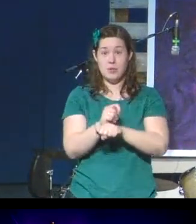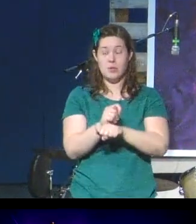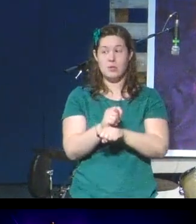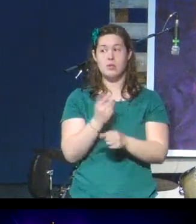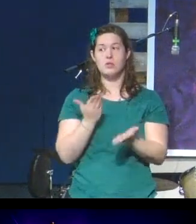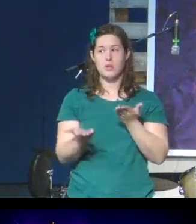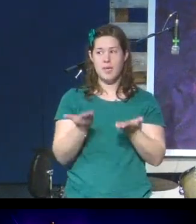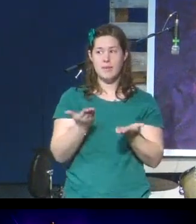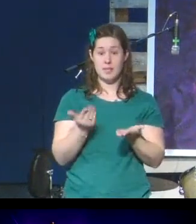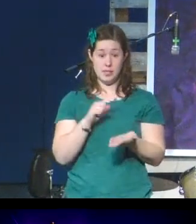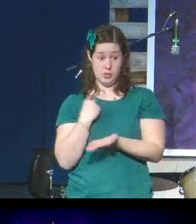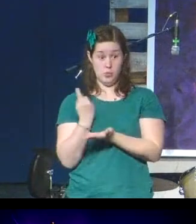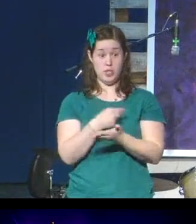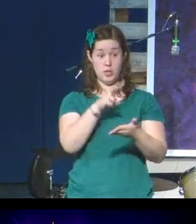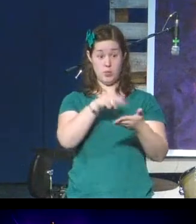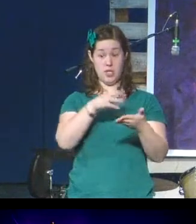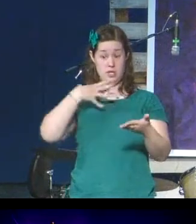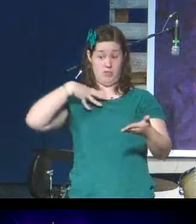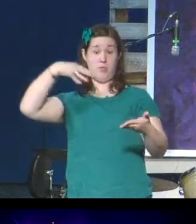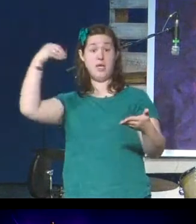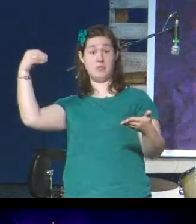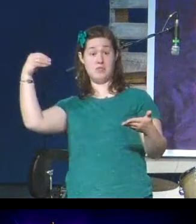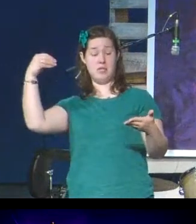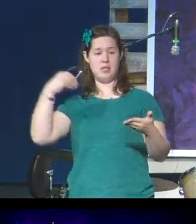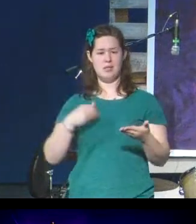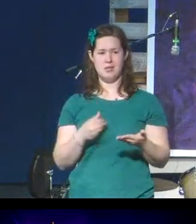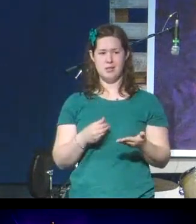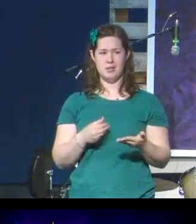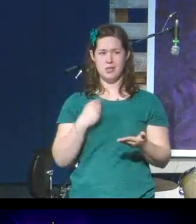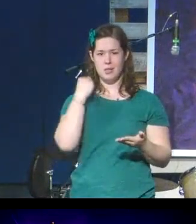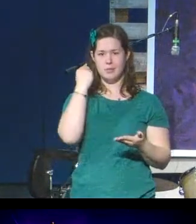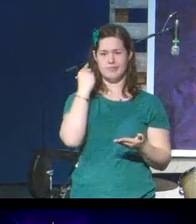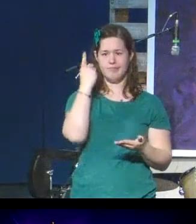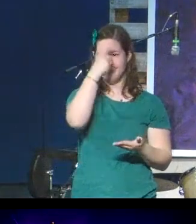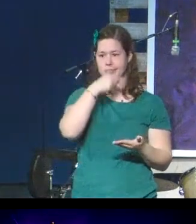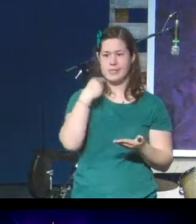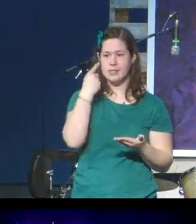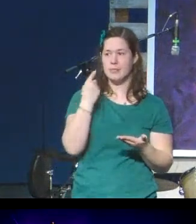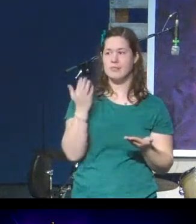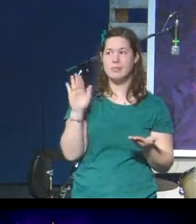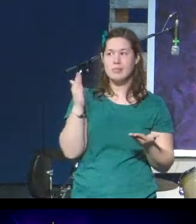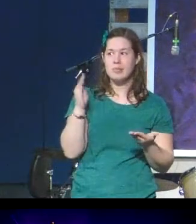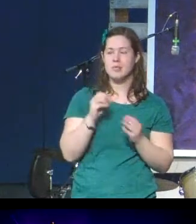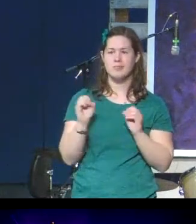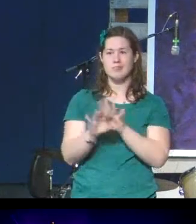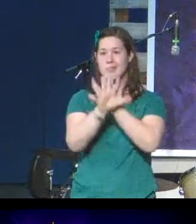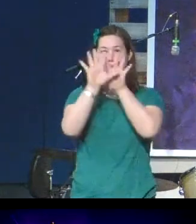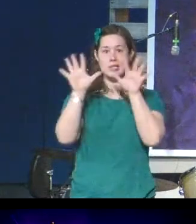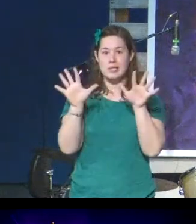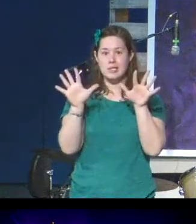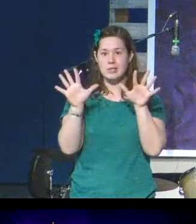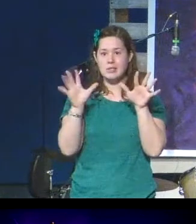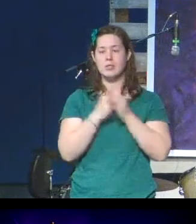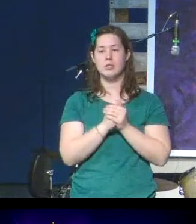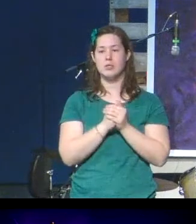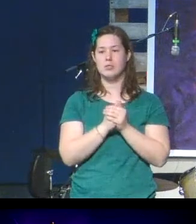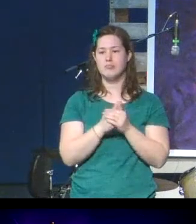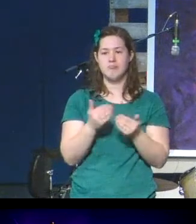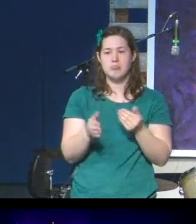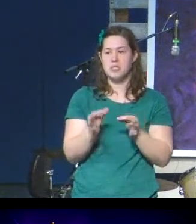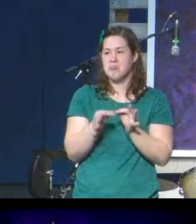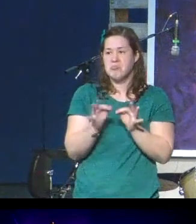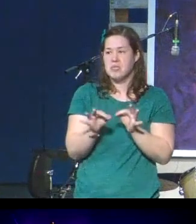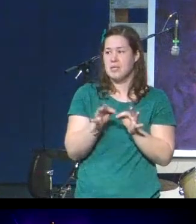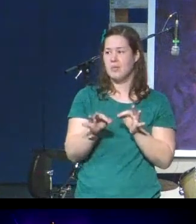this story, it may seem clear and simple to us. Well, of course, it's not about building a physical temple. But what about